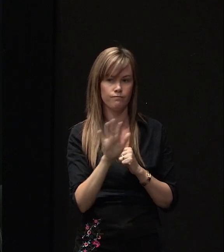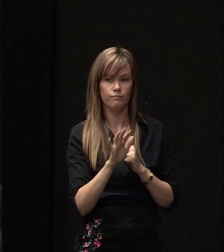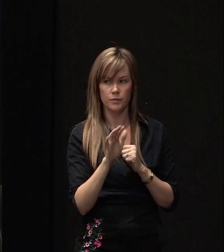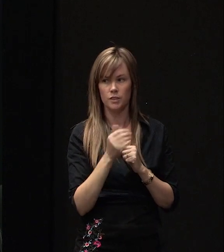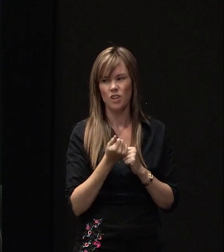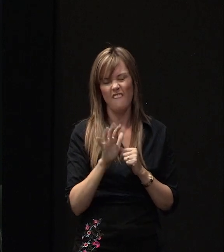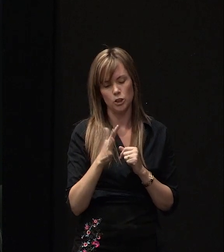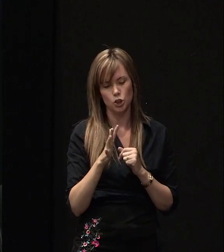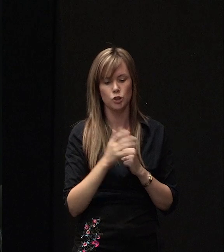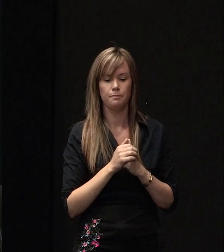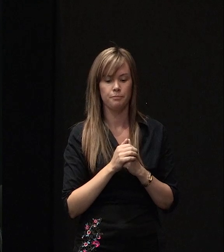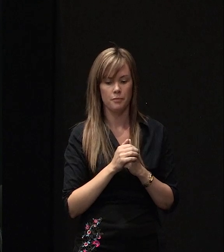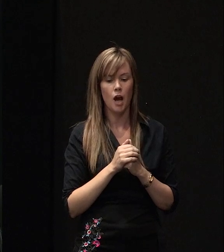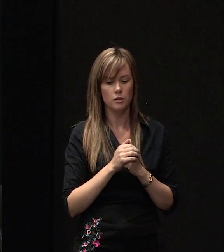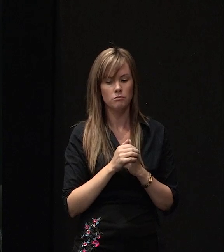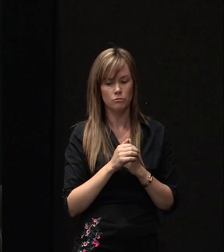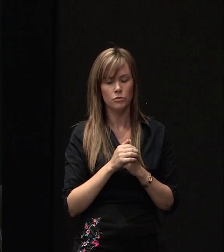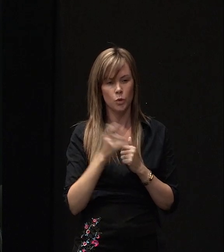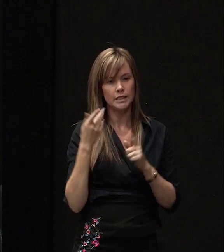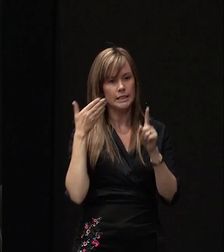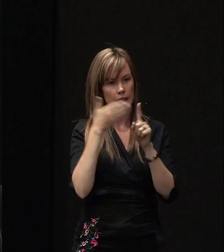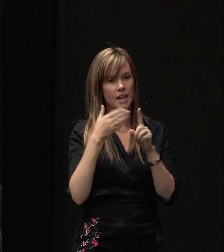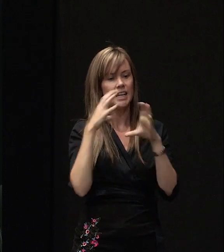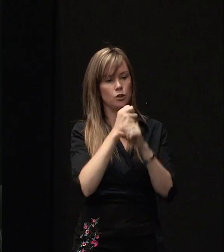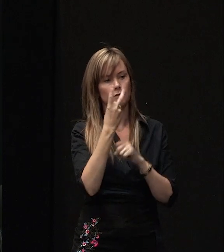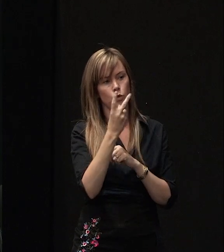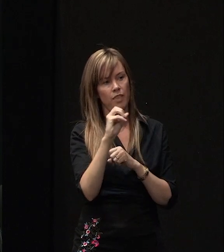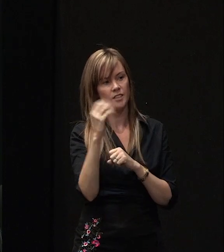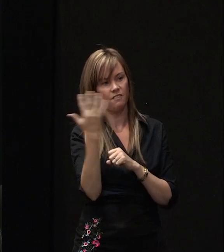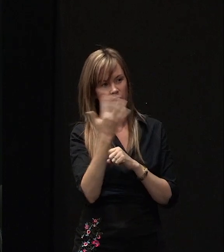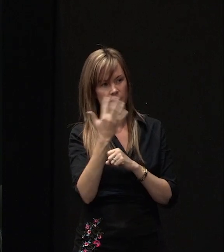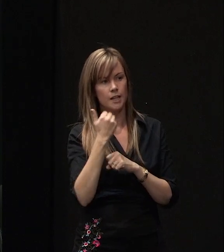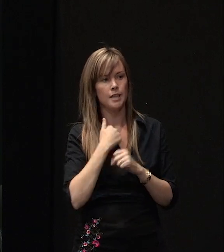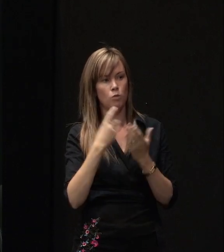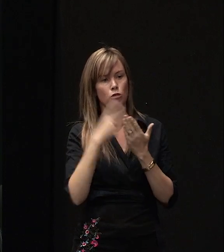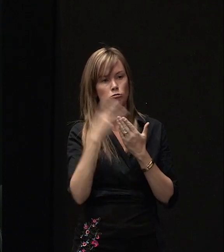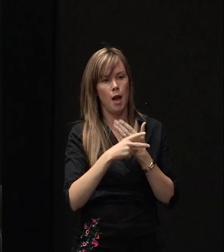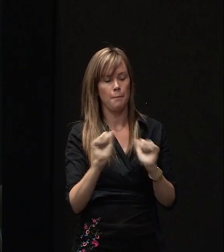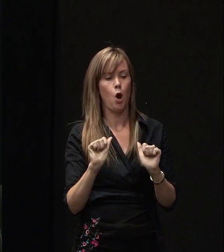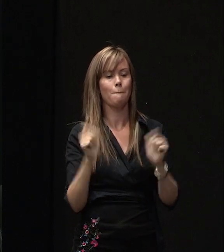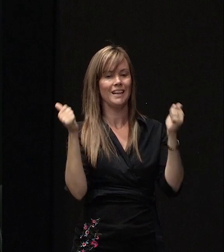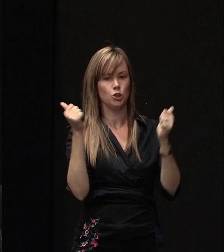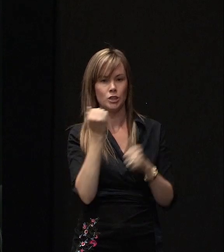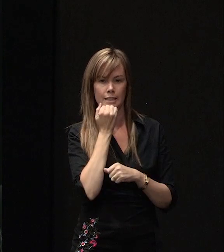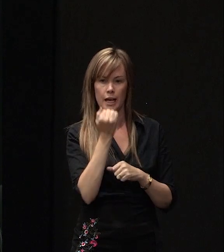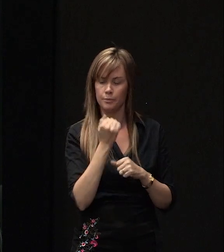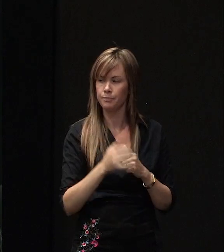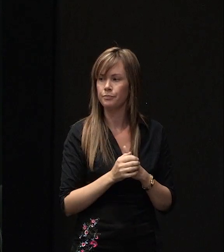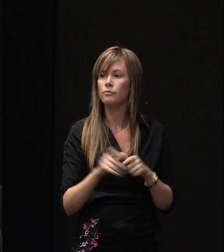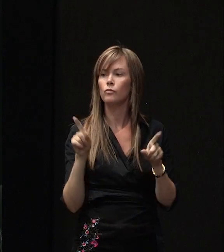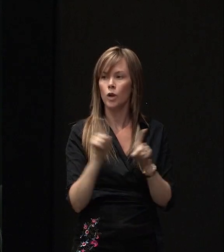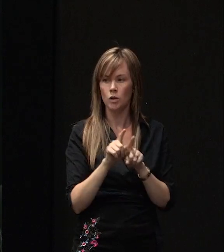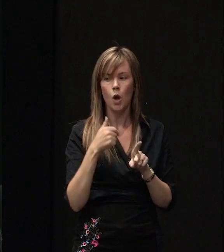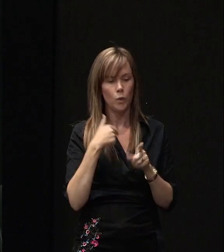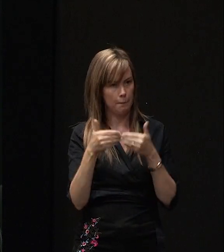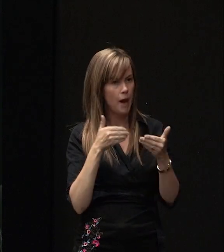average. But overall, we're targeting the end of 2015 as our programme completion date. We also manage the